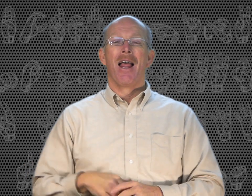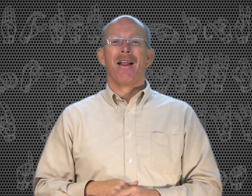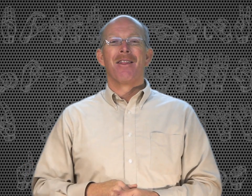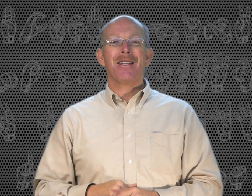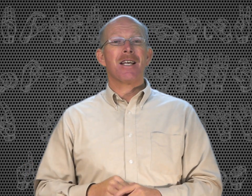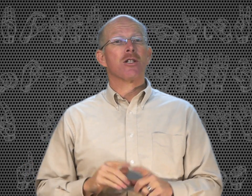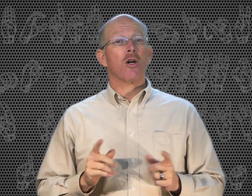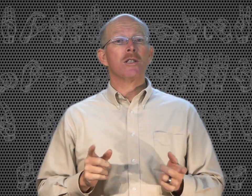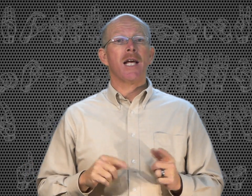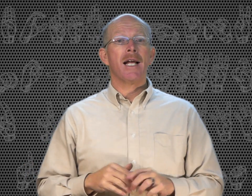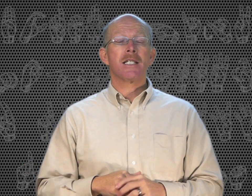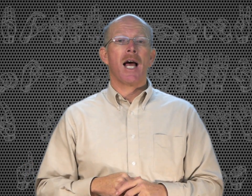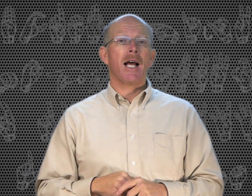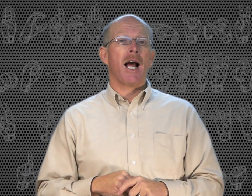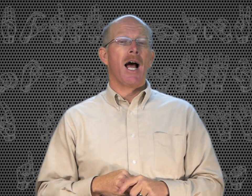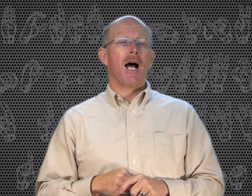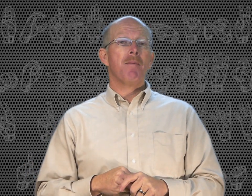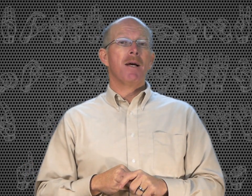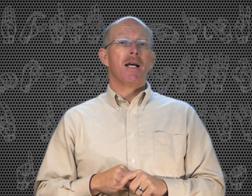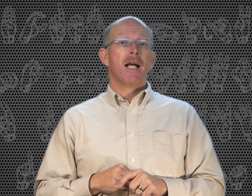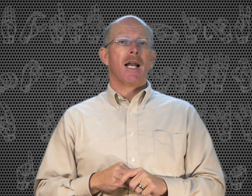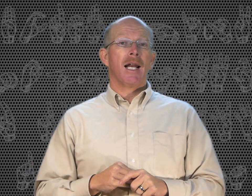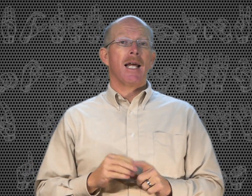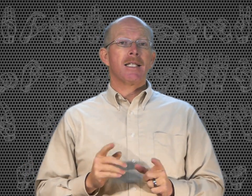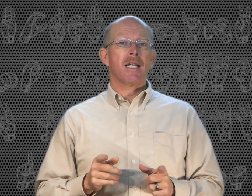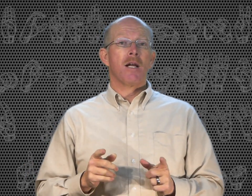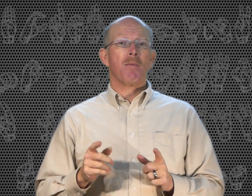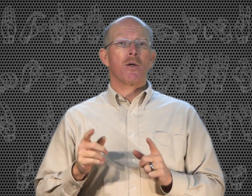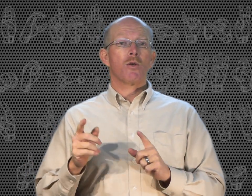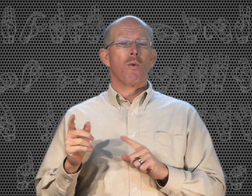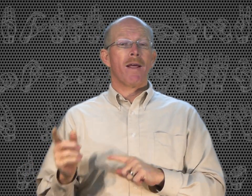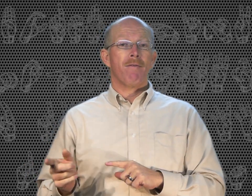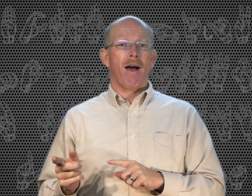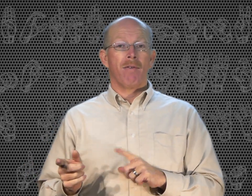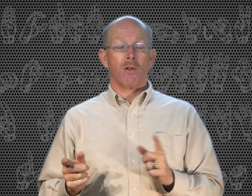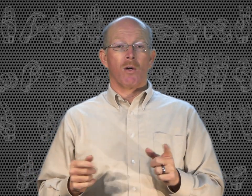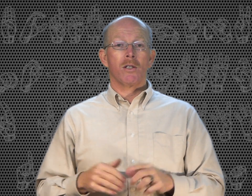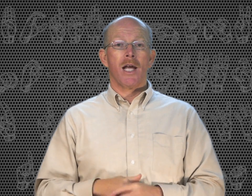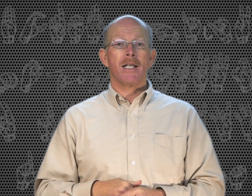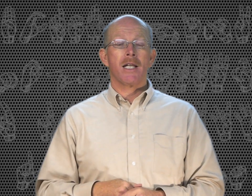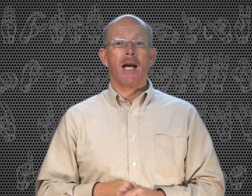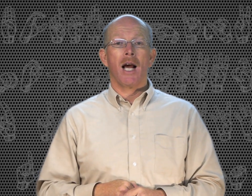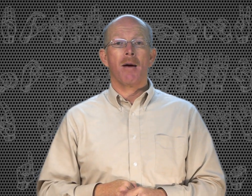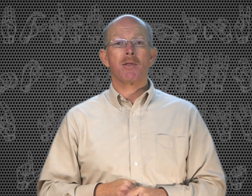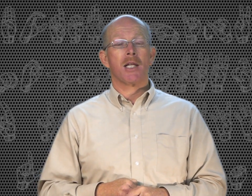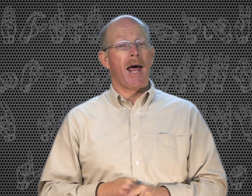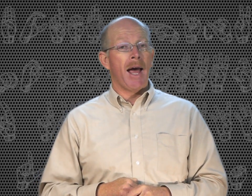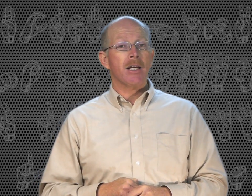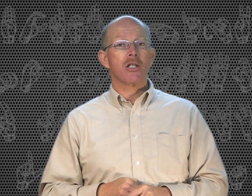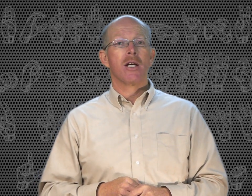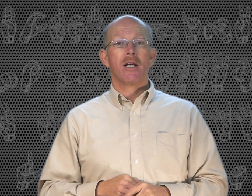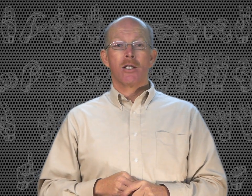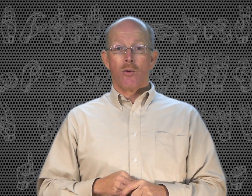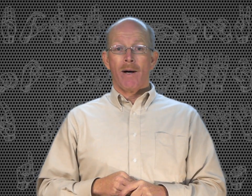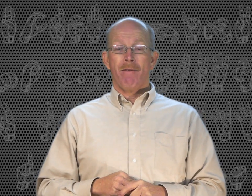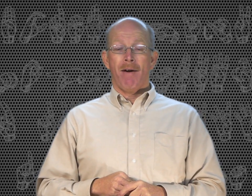This is LearnSigns.com lesson number 25. So LearnSigns.com slash 25.